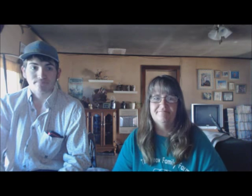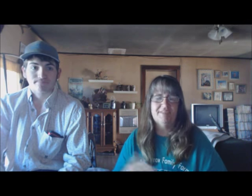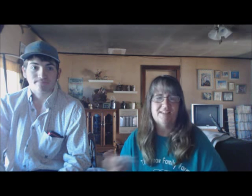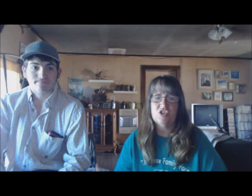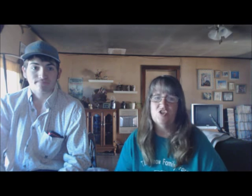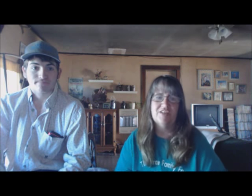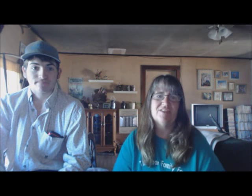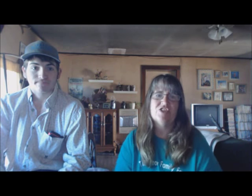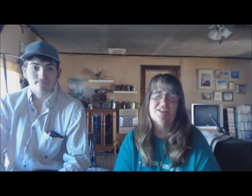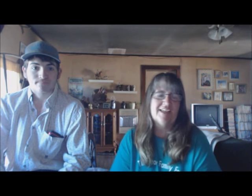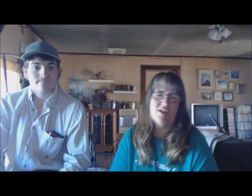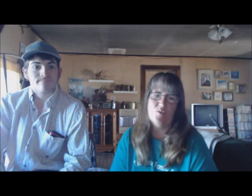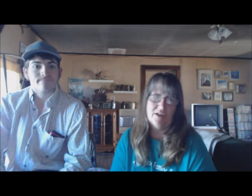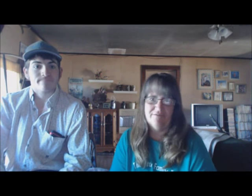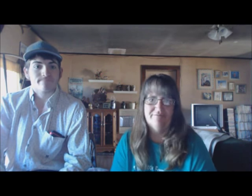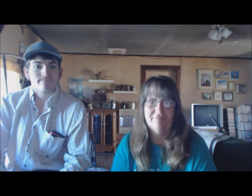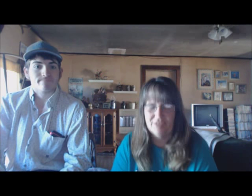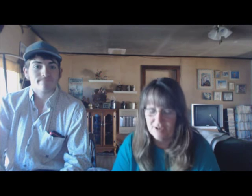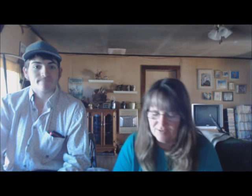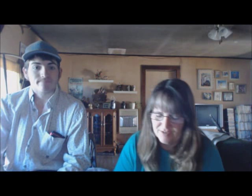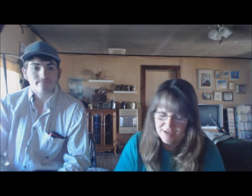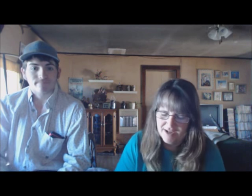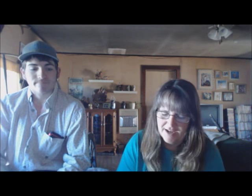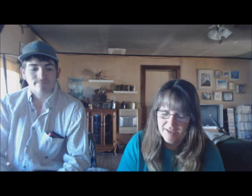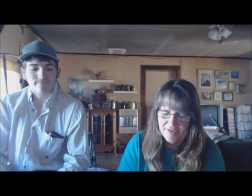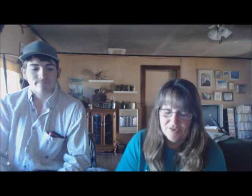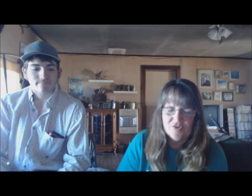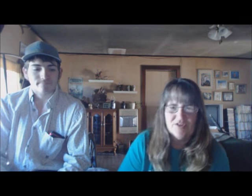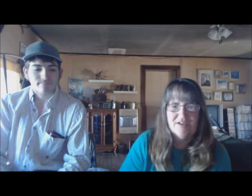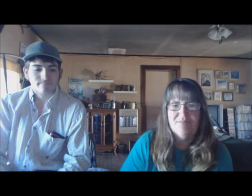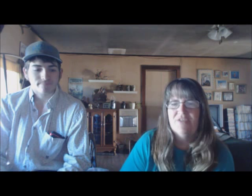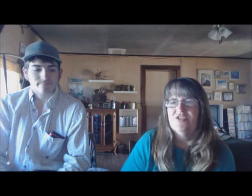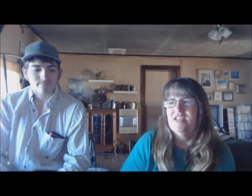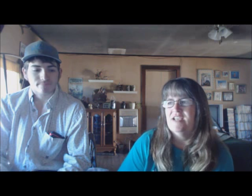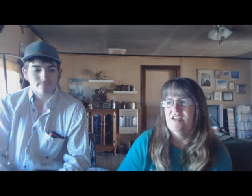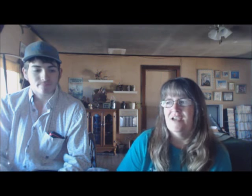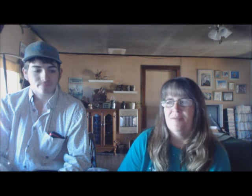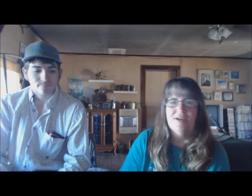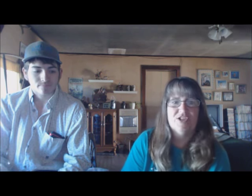They said you can even just take one. So, and then they're doing a Mother's Day collaboration.